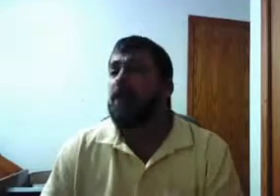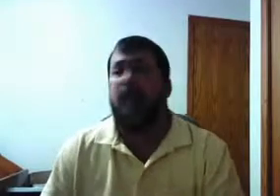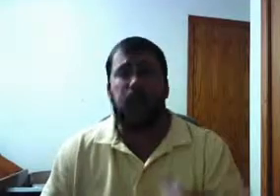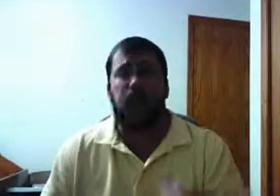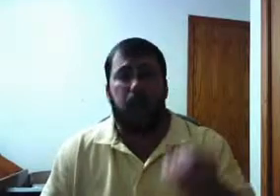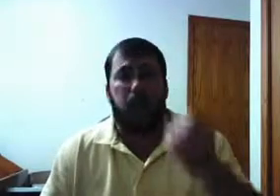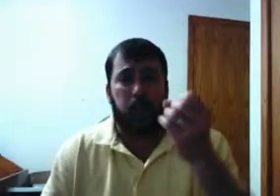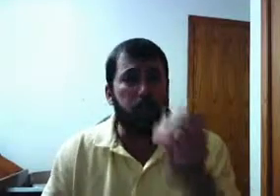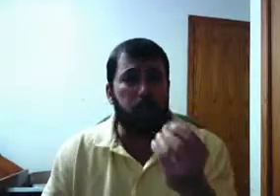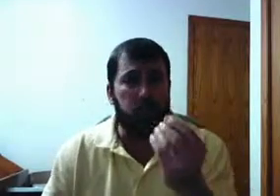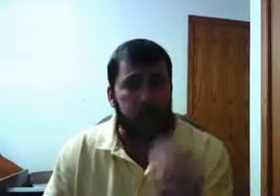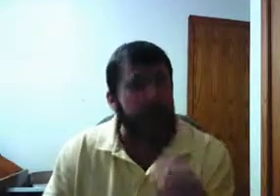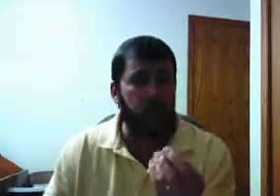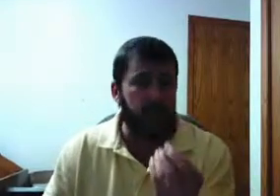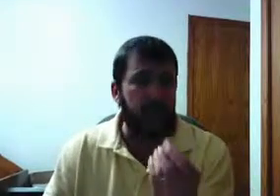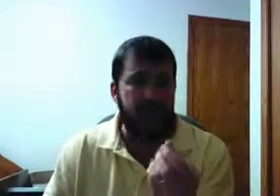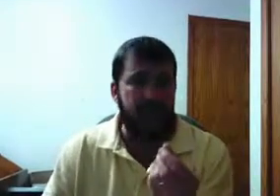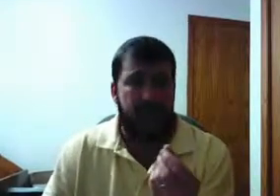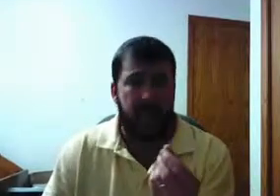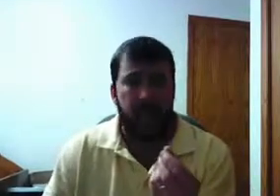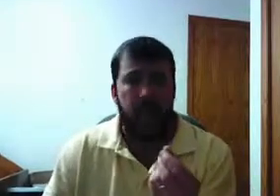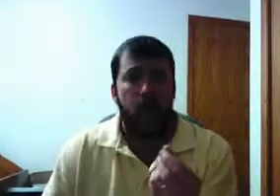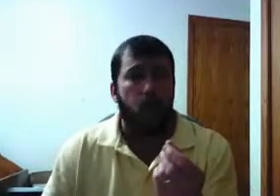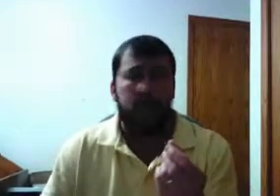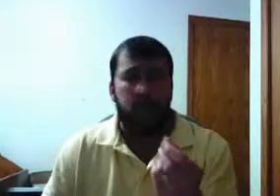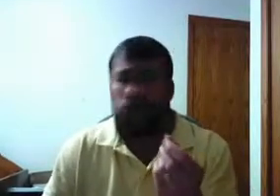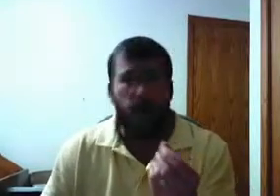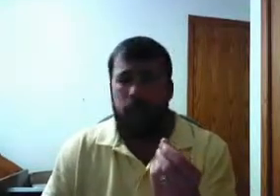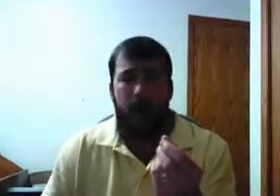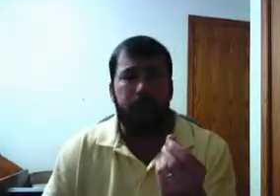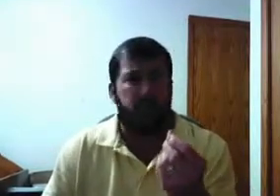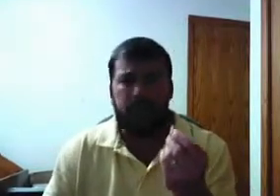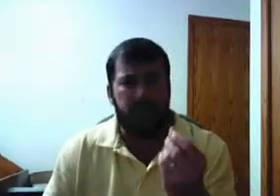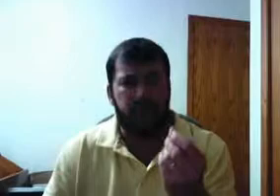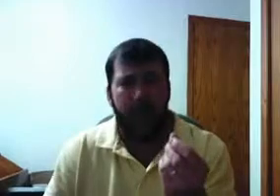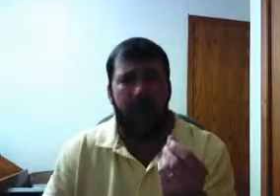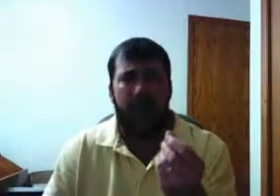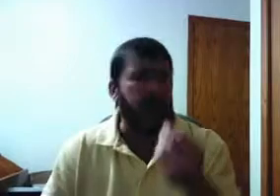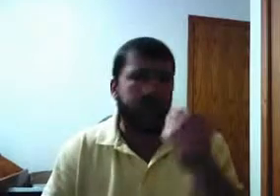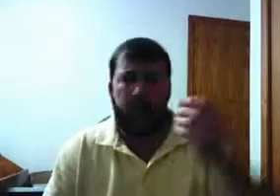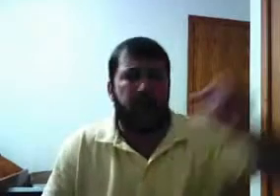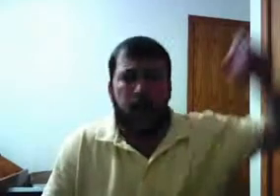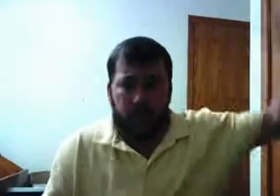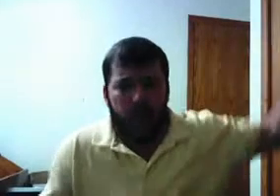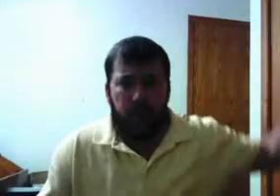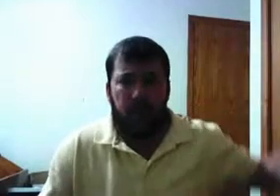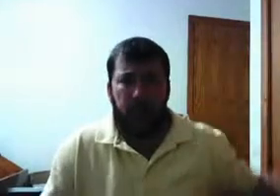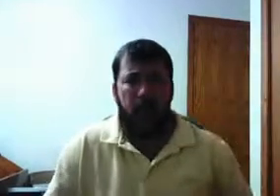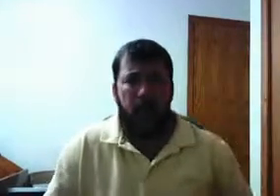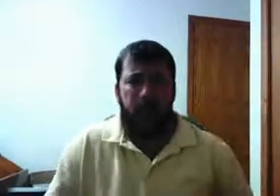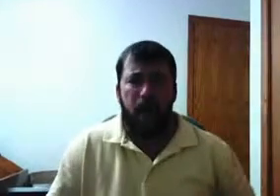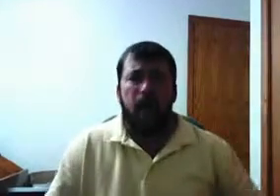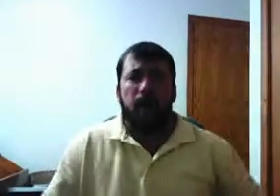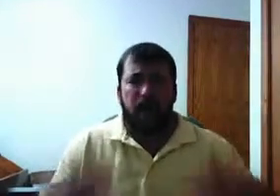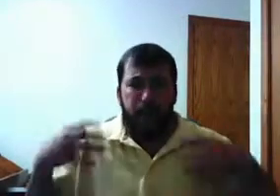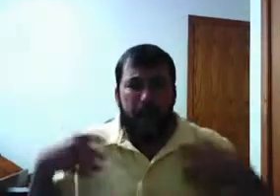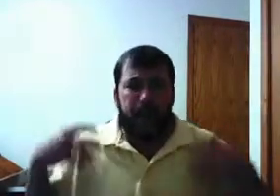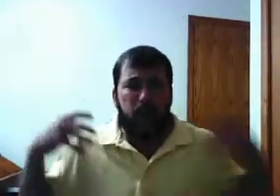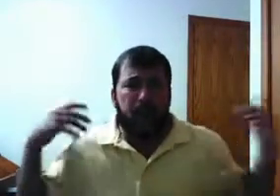There's the eternal state that we're going to be in. Once we're absent from this body, our spirit goes on and lives forever. This body goes back